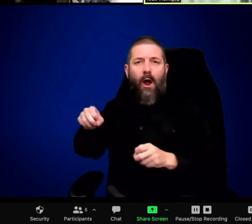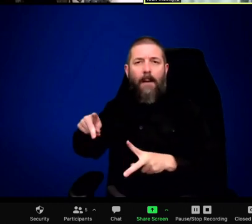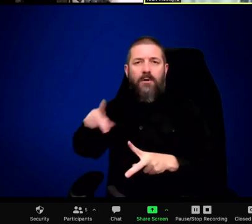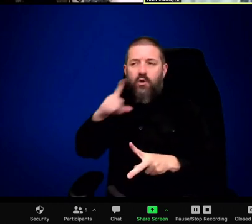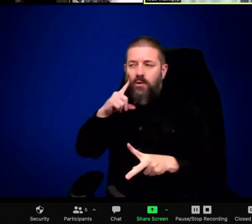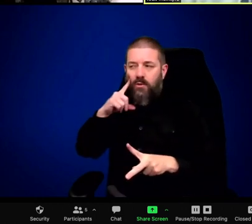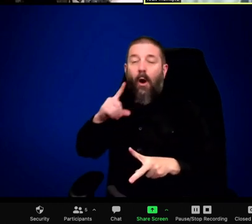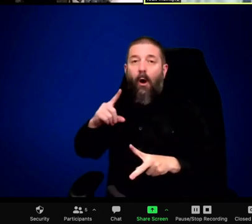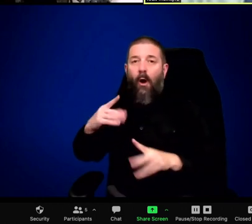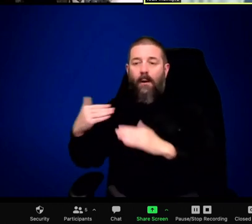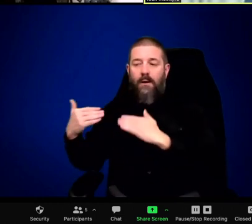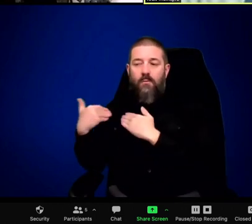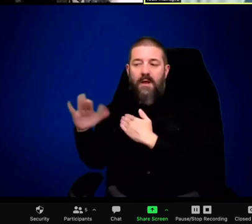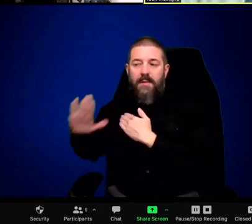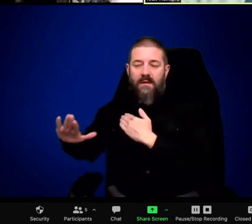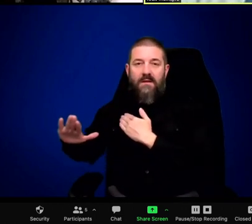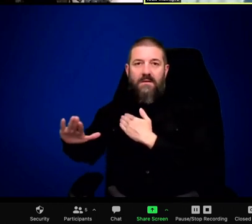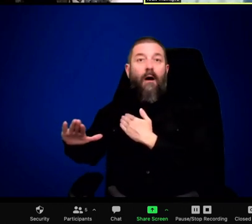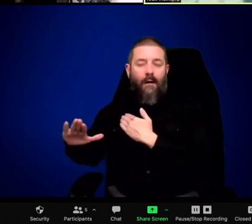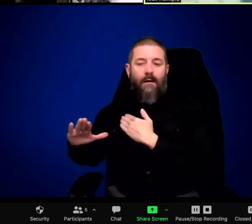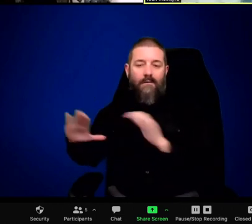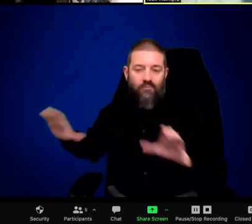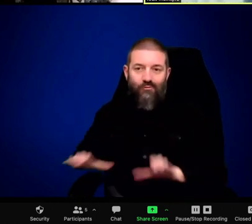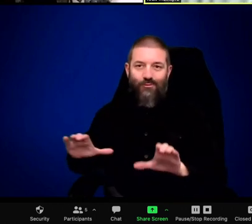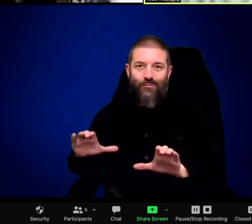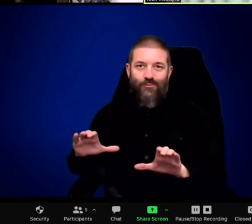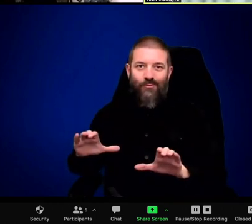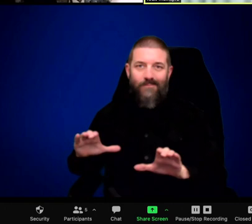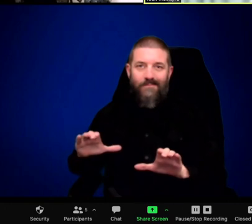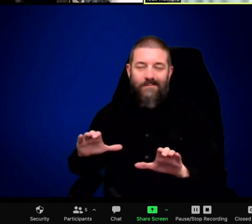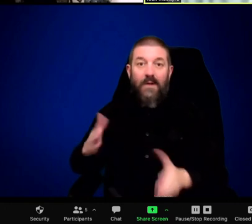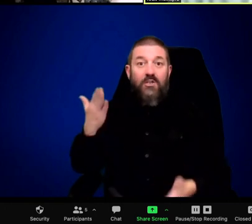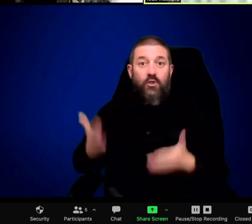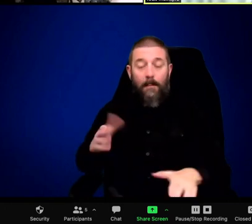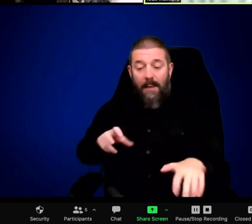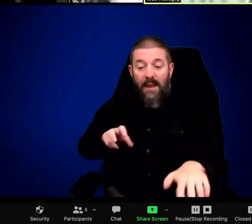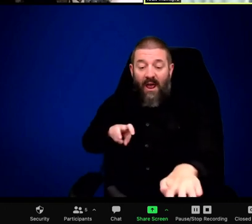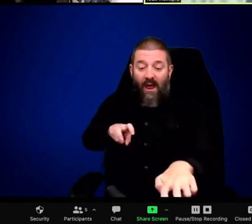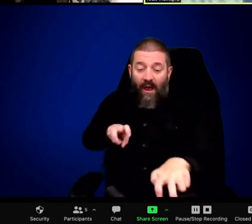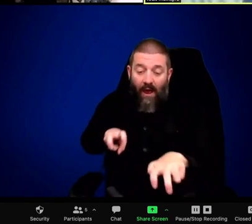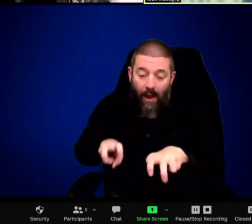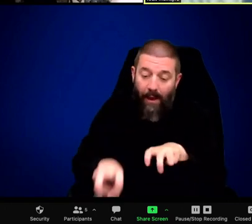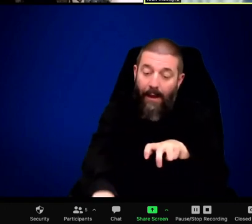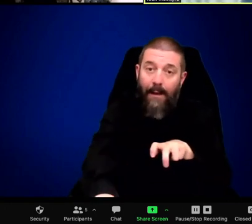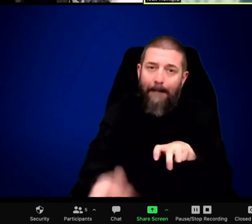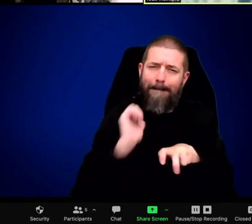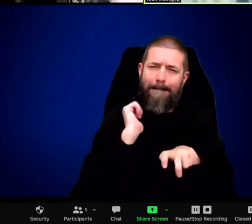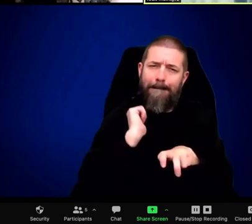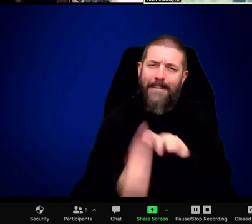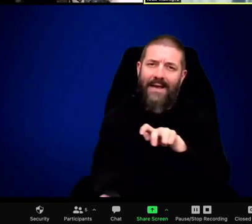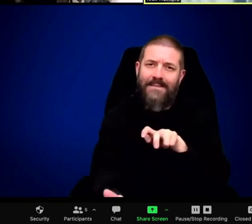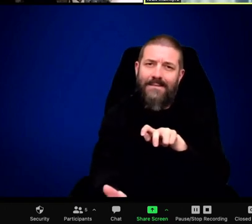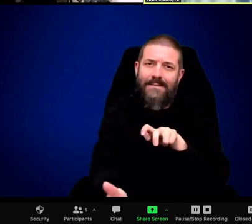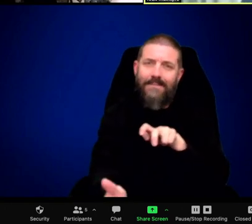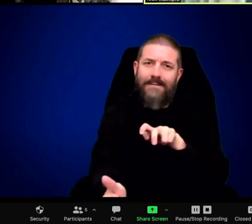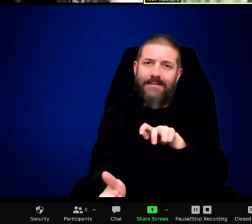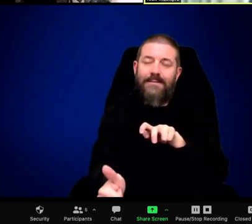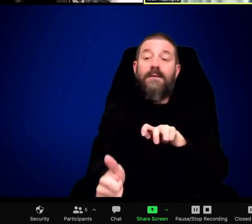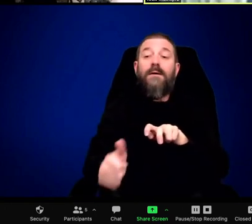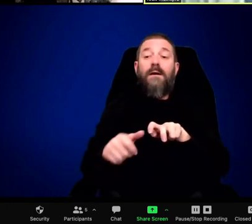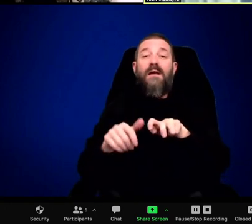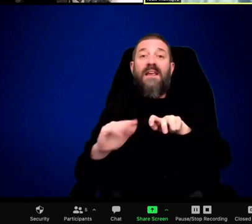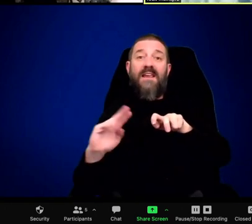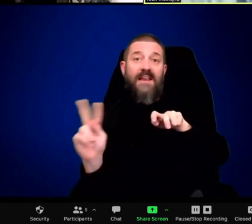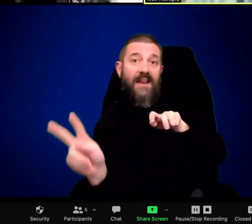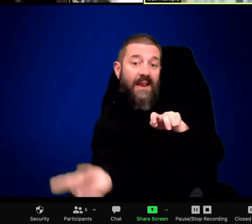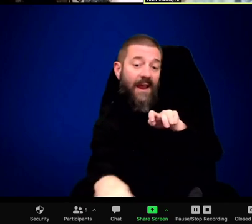she's going to try to do is to lunge forward and just grab one of the hind legs. And her job is just to hang on because she's